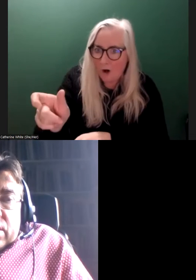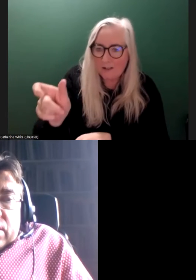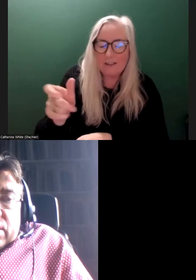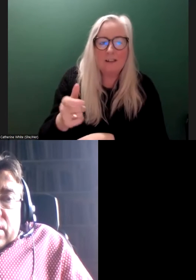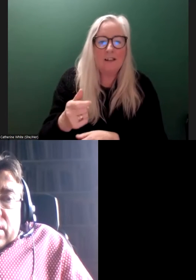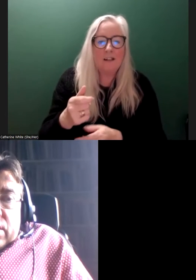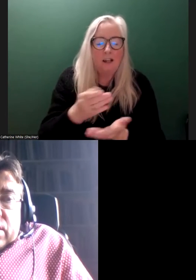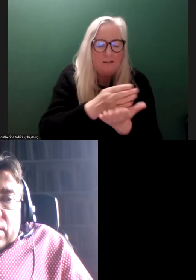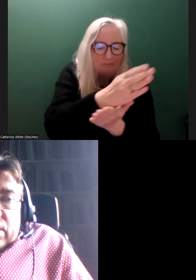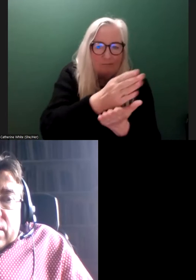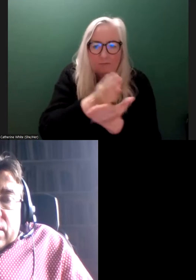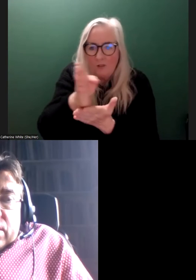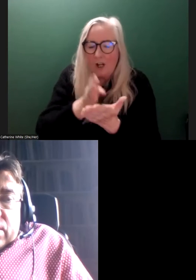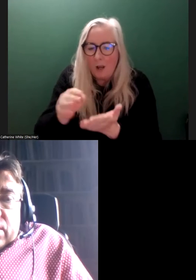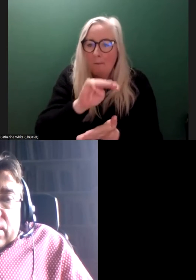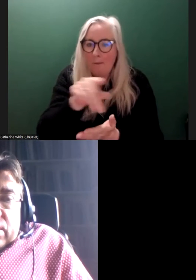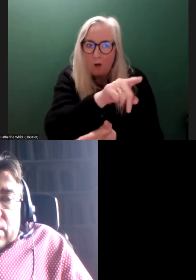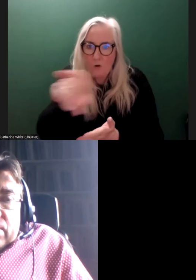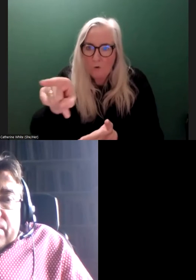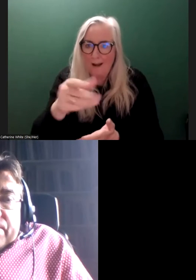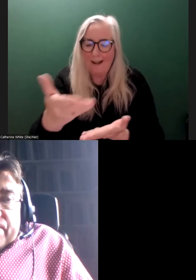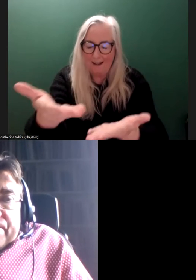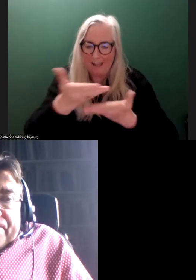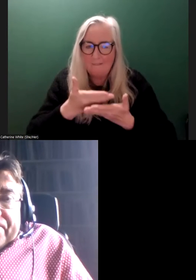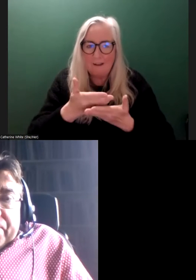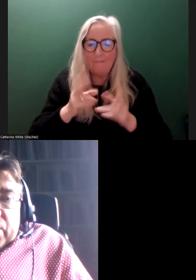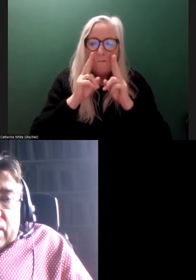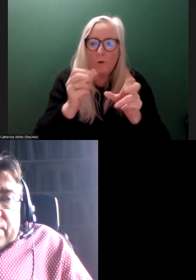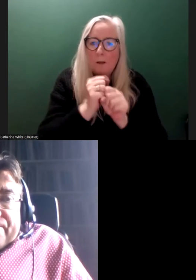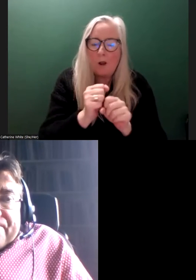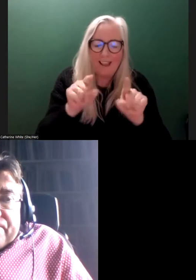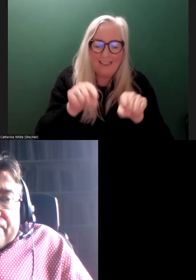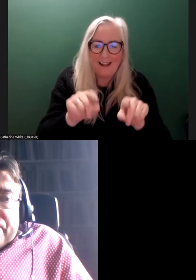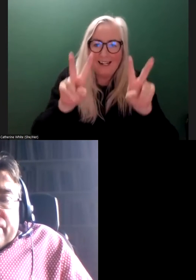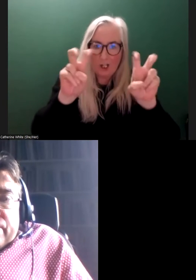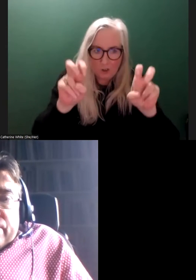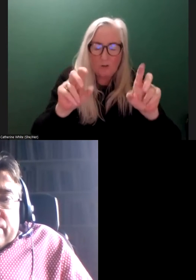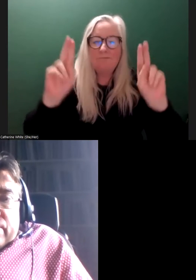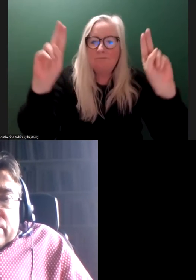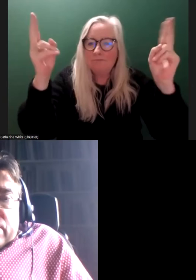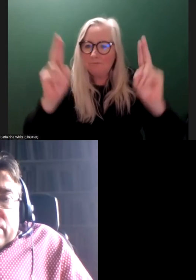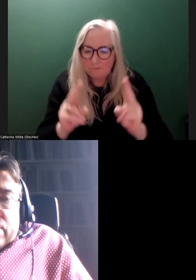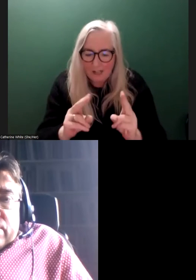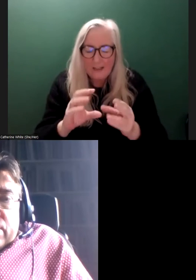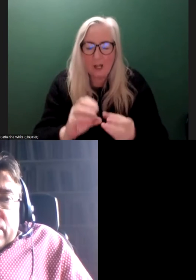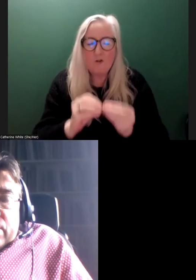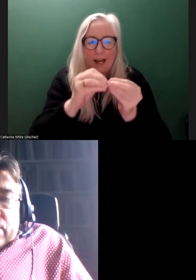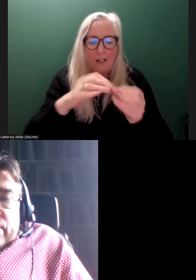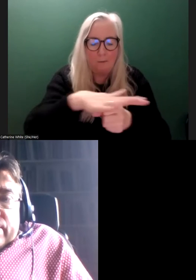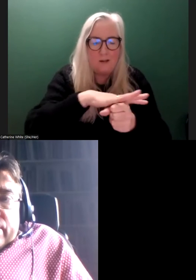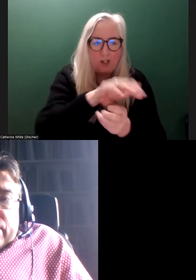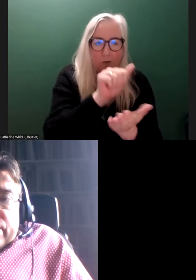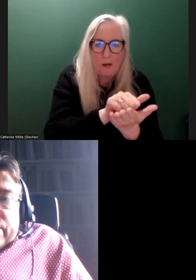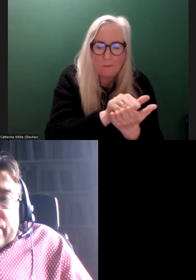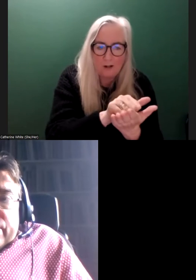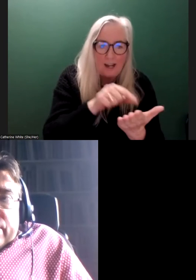avenues too, where people can feed in their views on a certain issue. We'll narrow those views down, then we'll create a position paper, and then we will use that